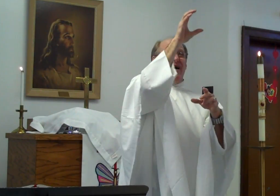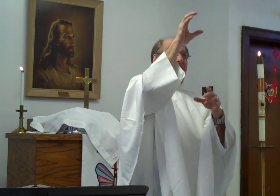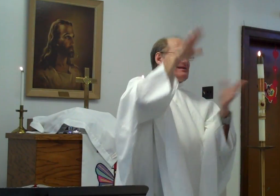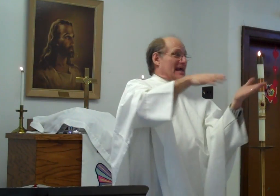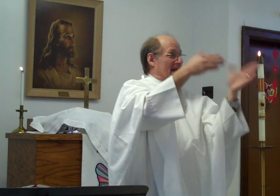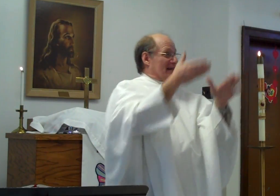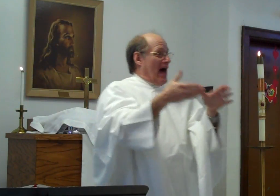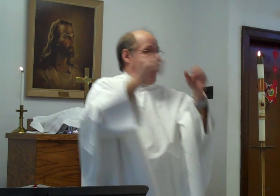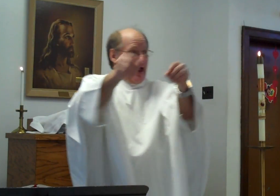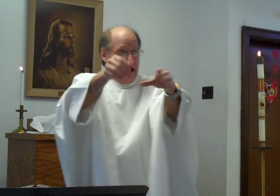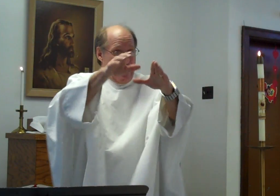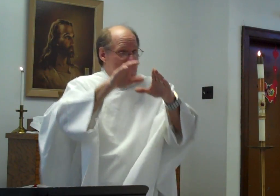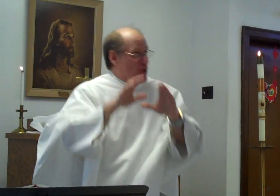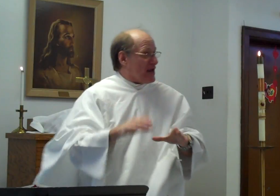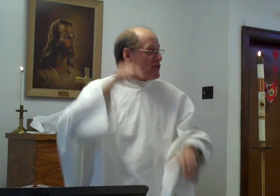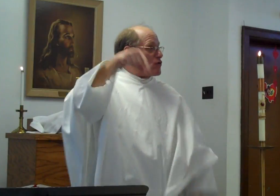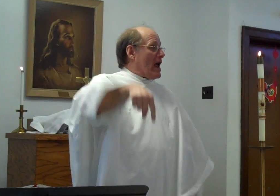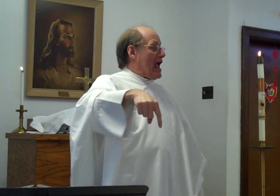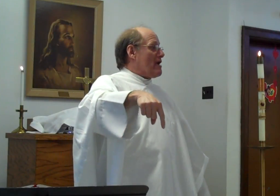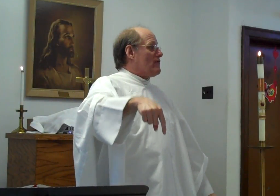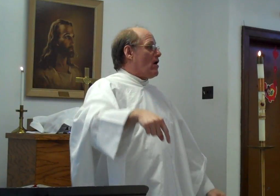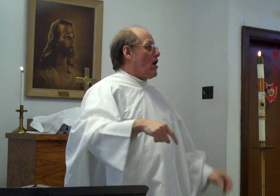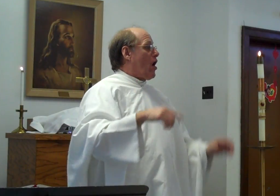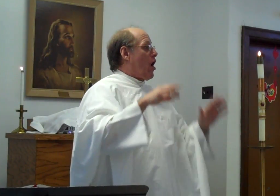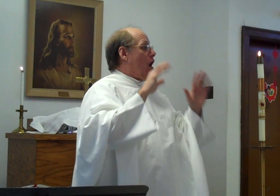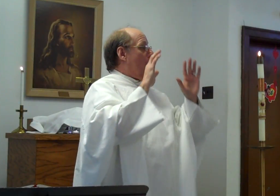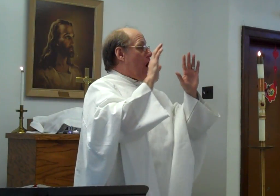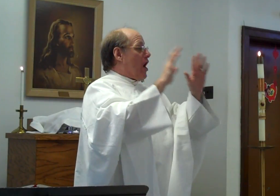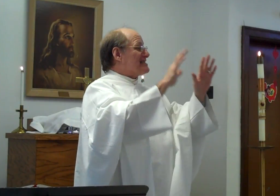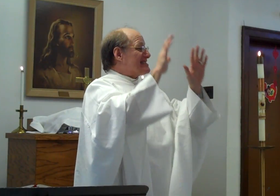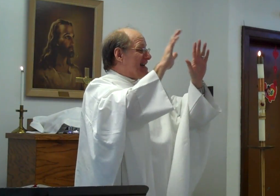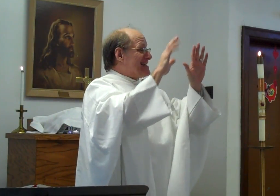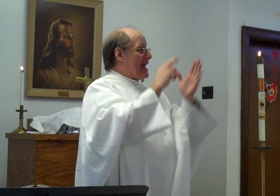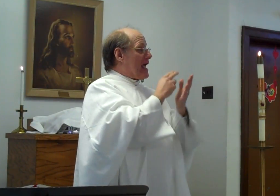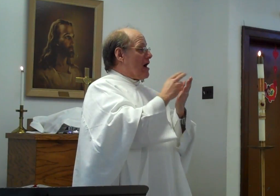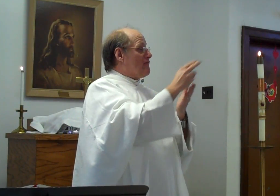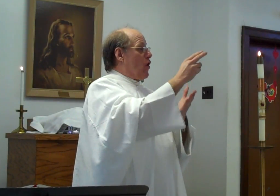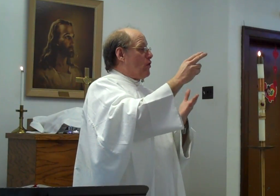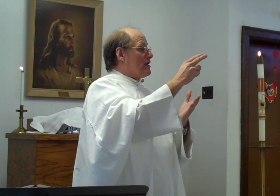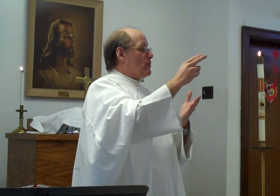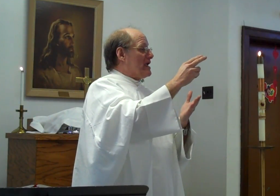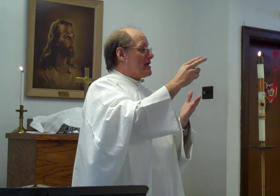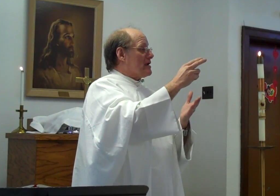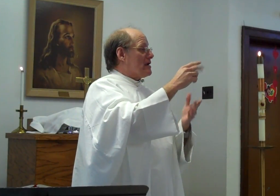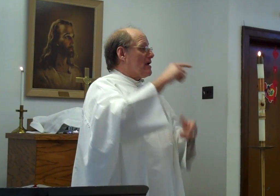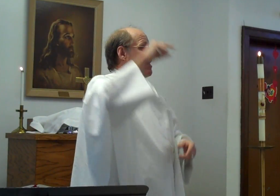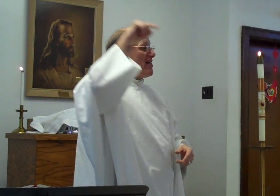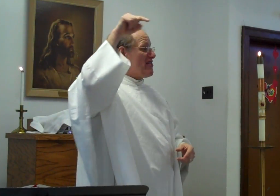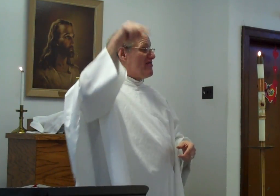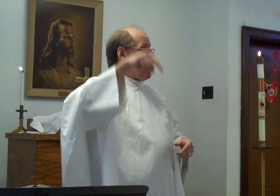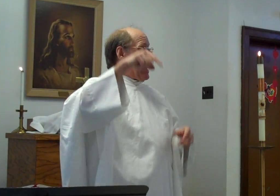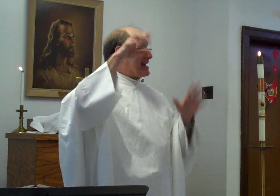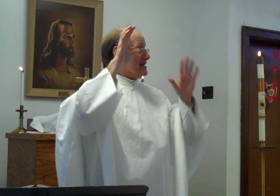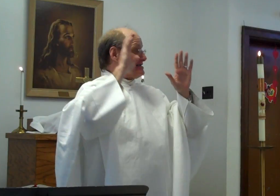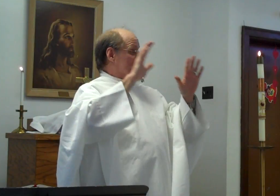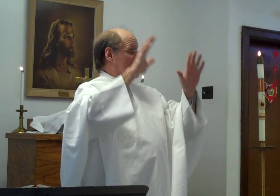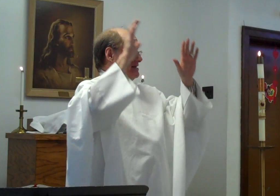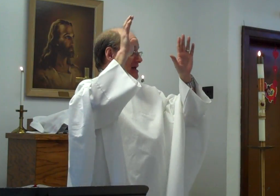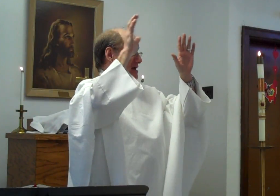cross and died, put in the grave, on Sunday of Holy Week, that Sunday